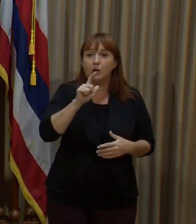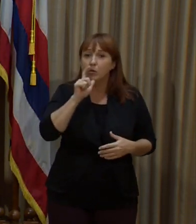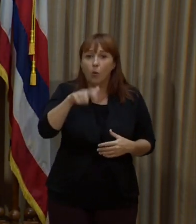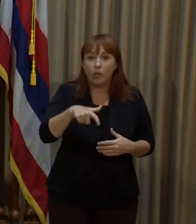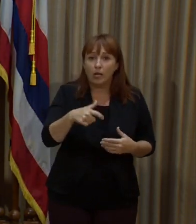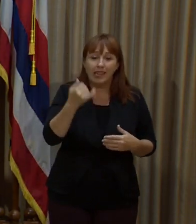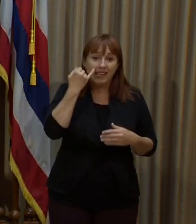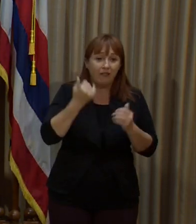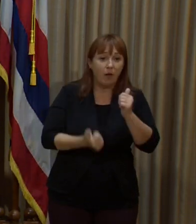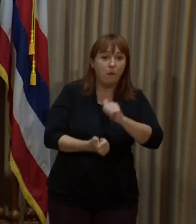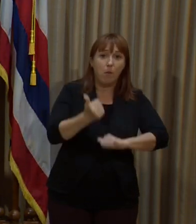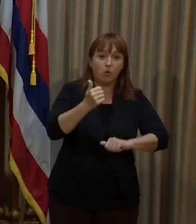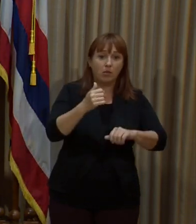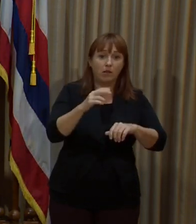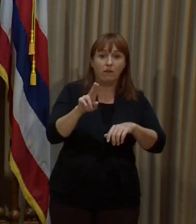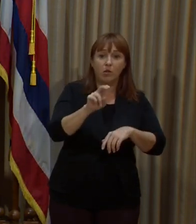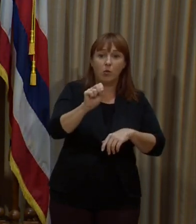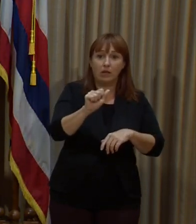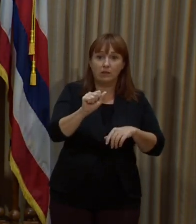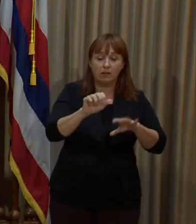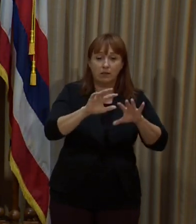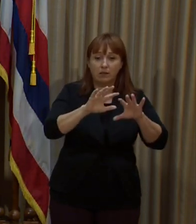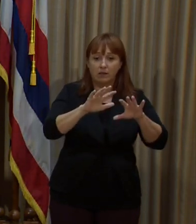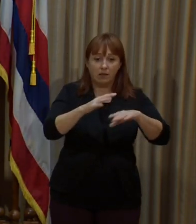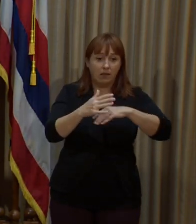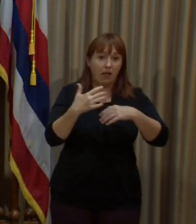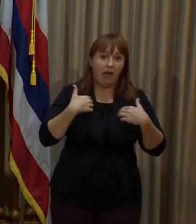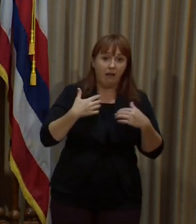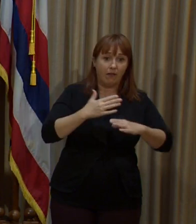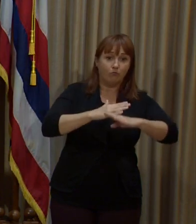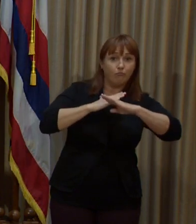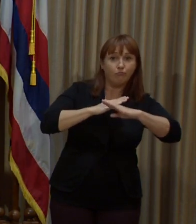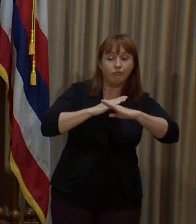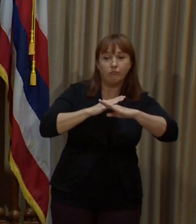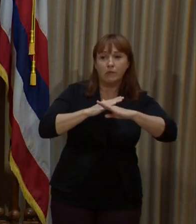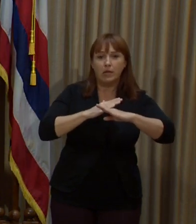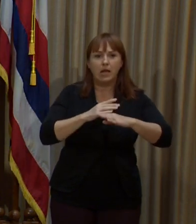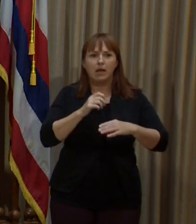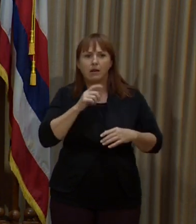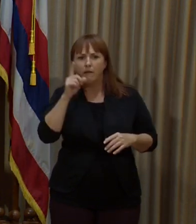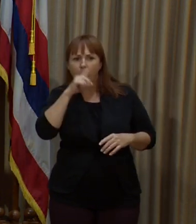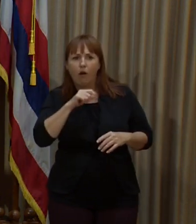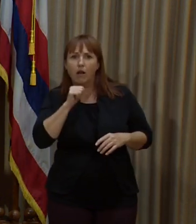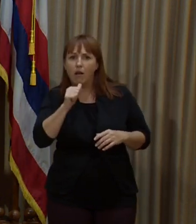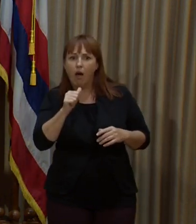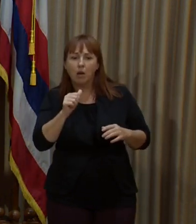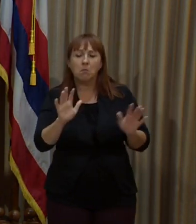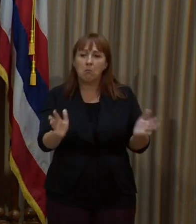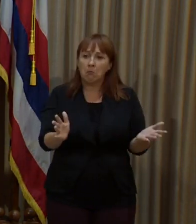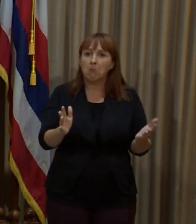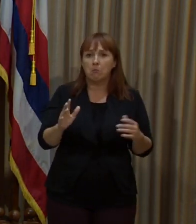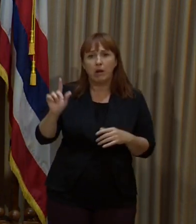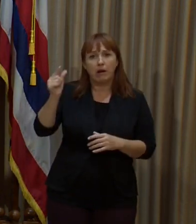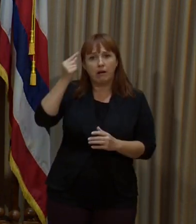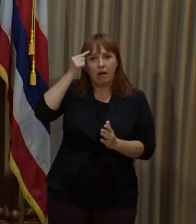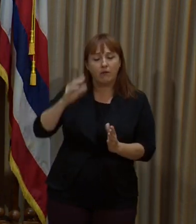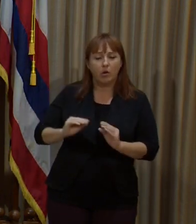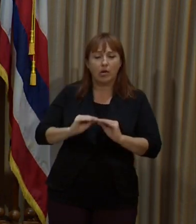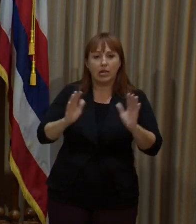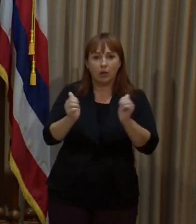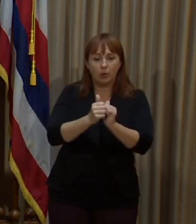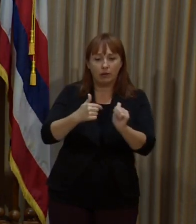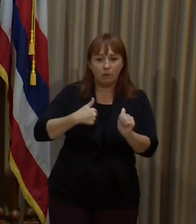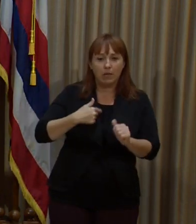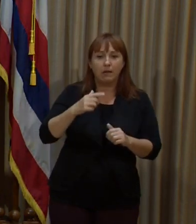most of the country is vaccinated and there's not widespread concern about fraud, but again, the governor has been very clear with me and General Hara